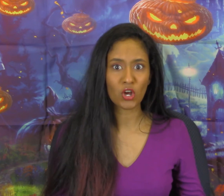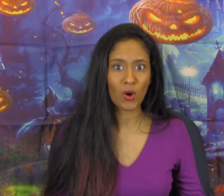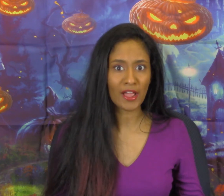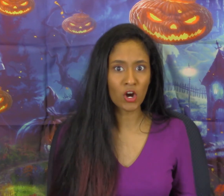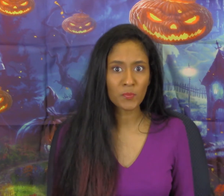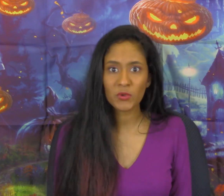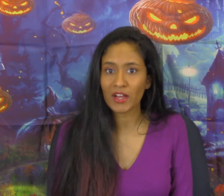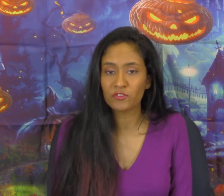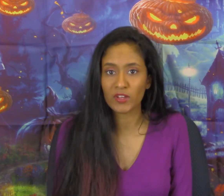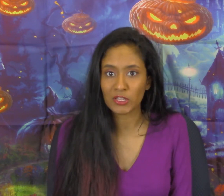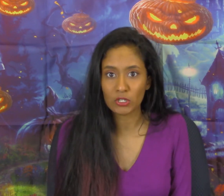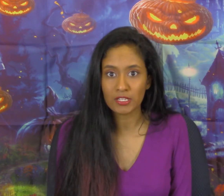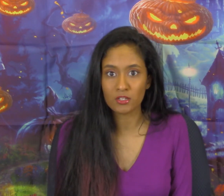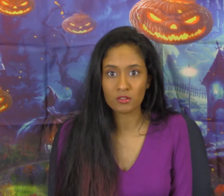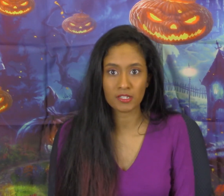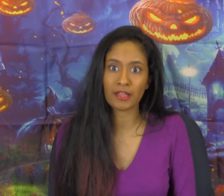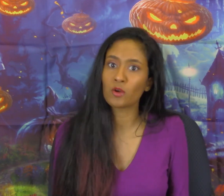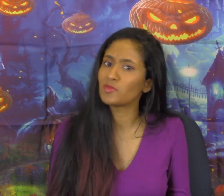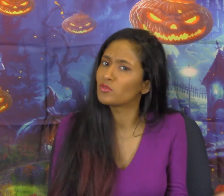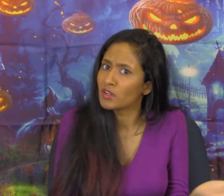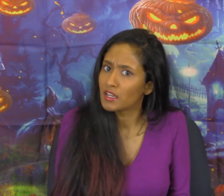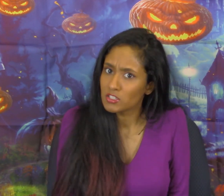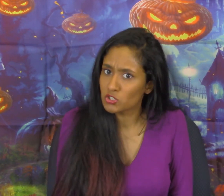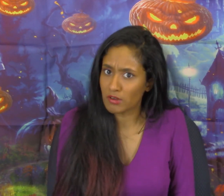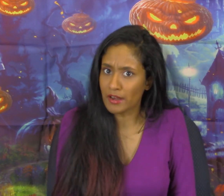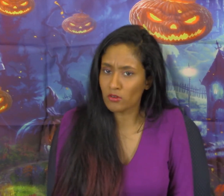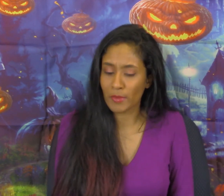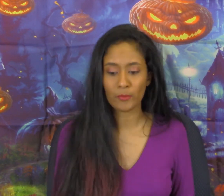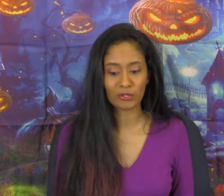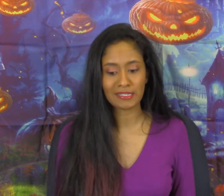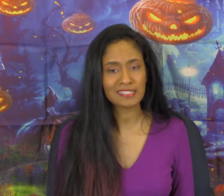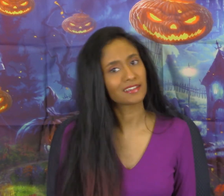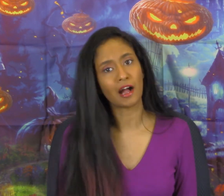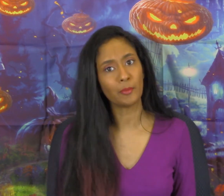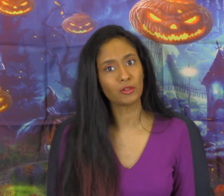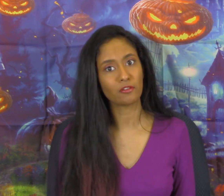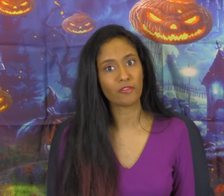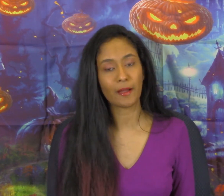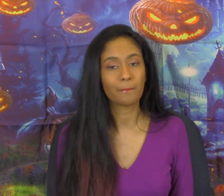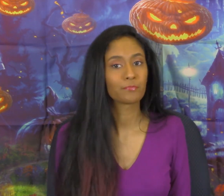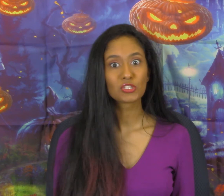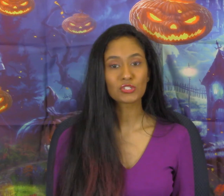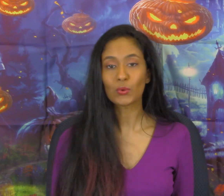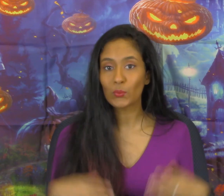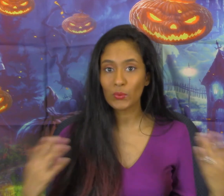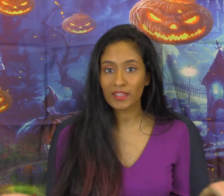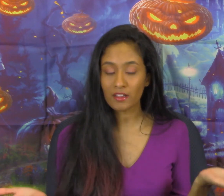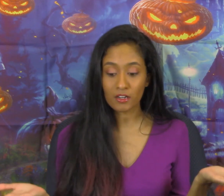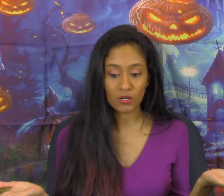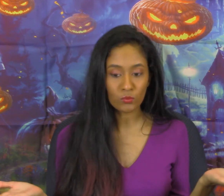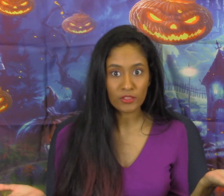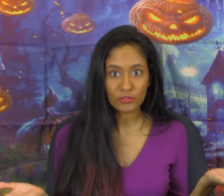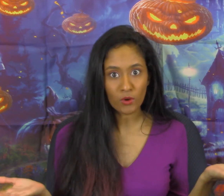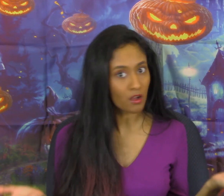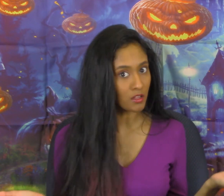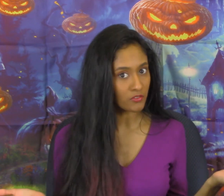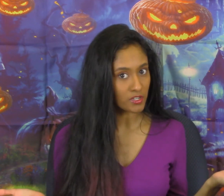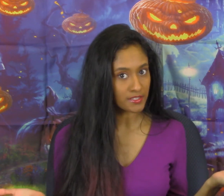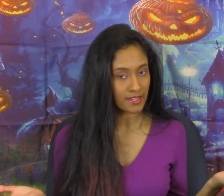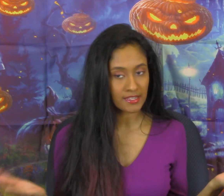I hope you had fun learning those and I hope you try to remember at least a couple of them So we are going to run through all of our signs